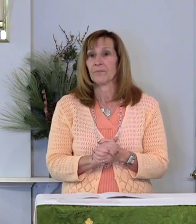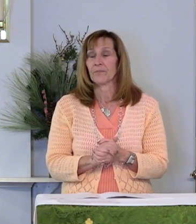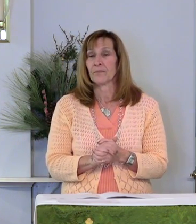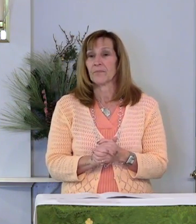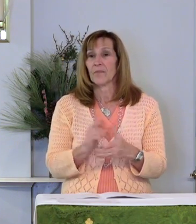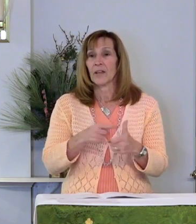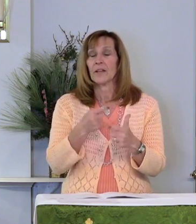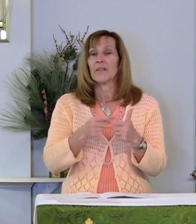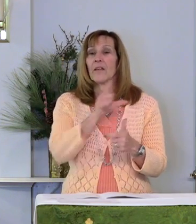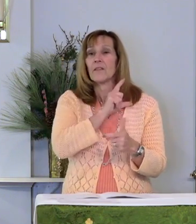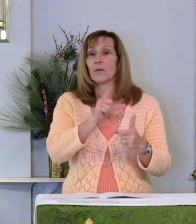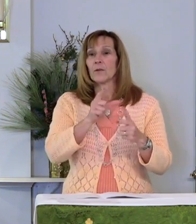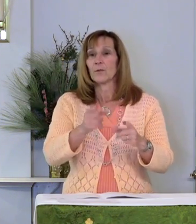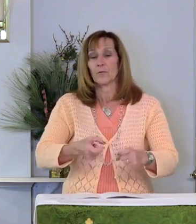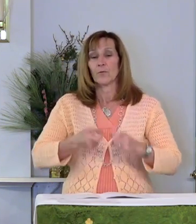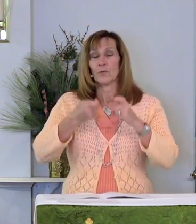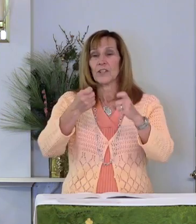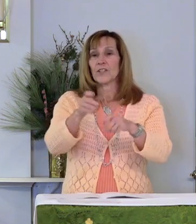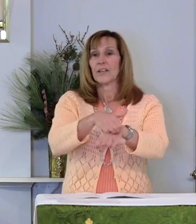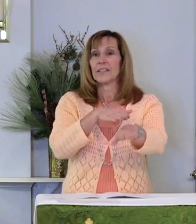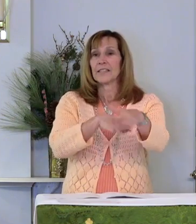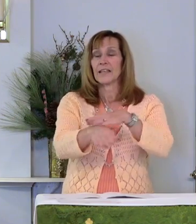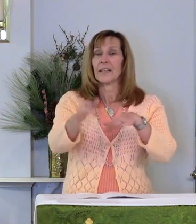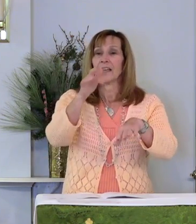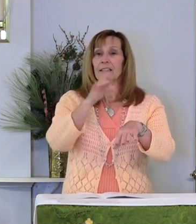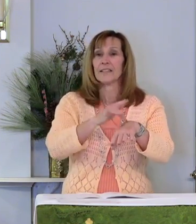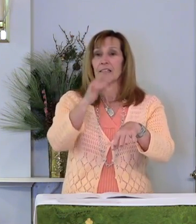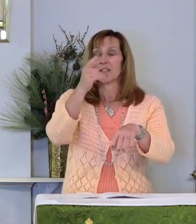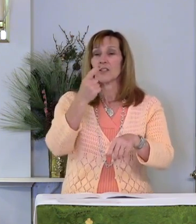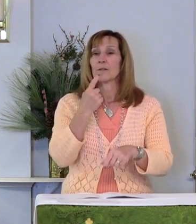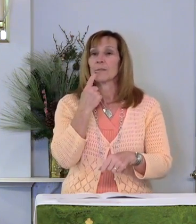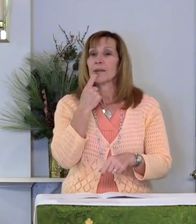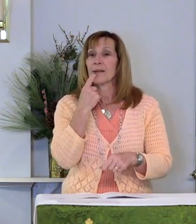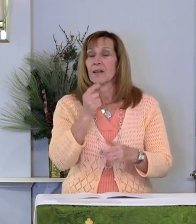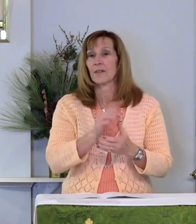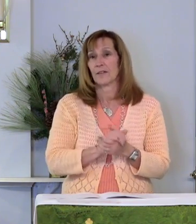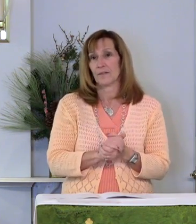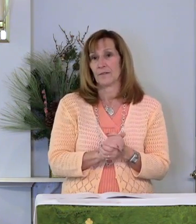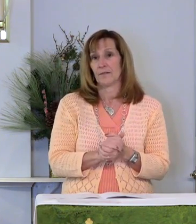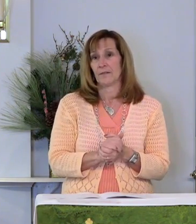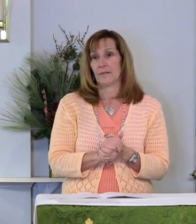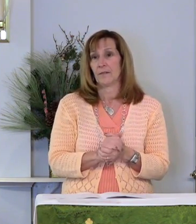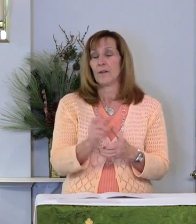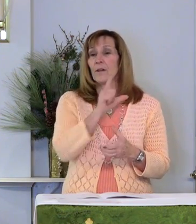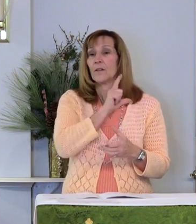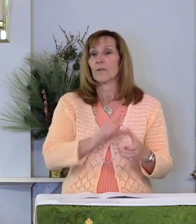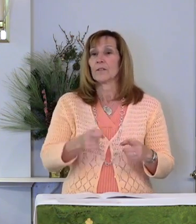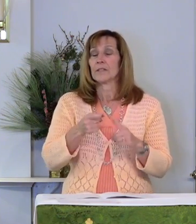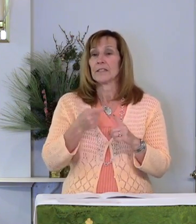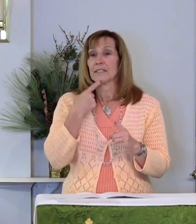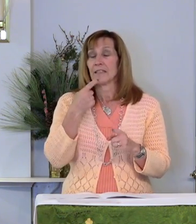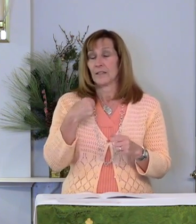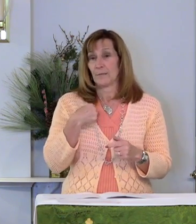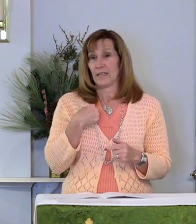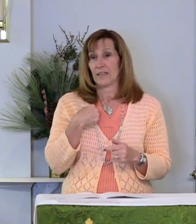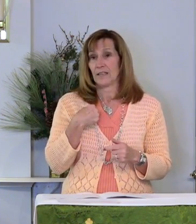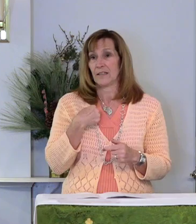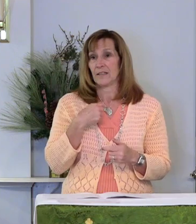Then the Lord reached out his hand and touched my mouth. The Lord said to me,